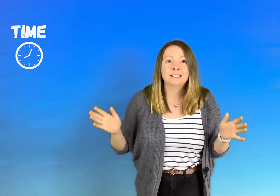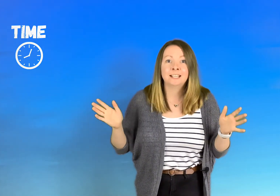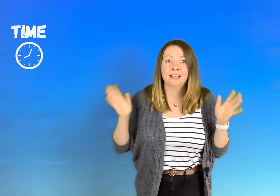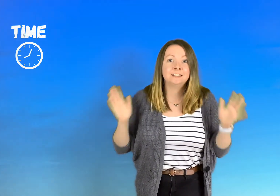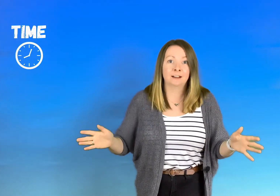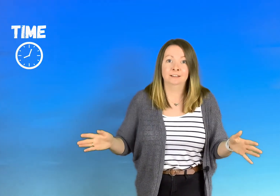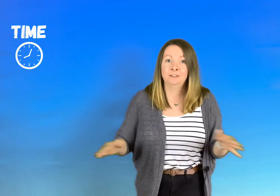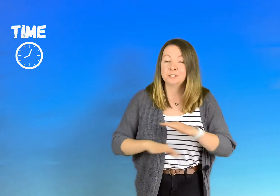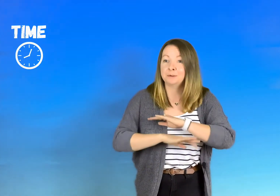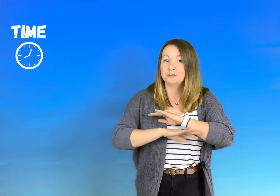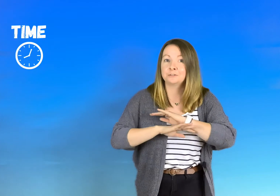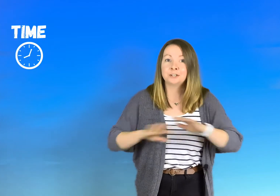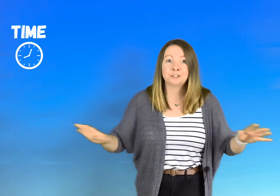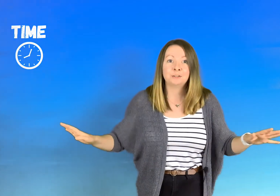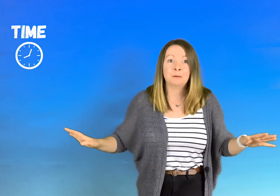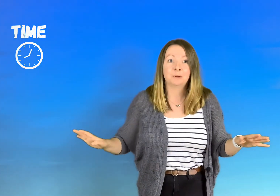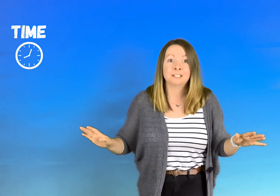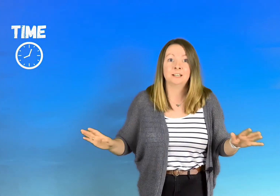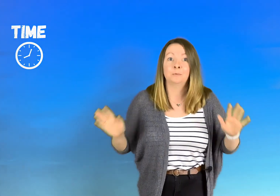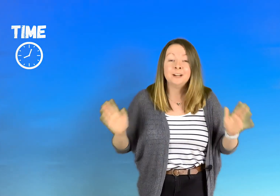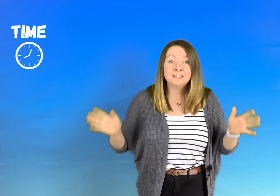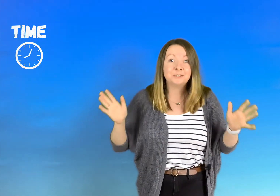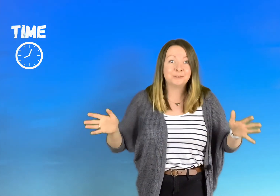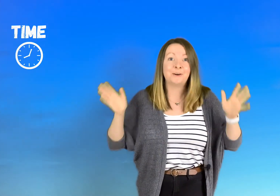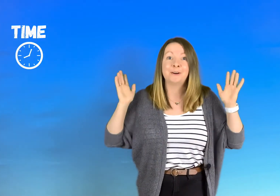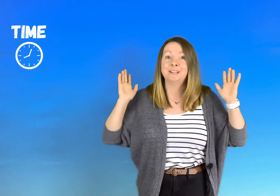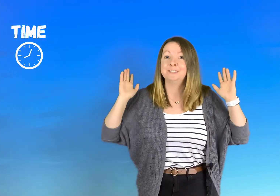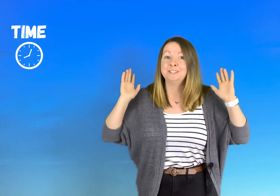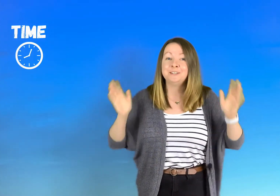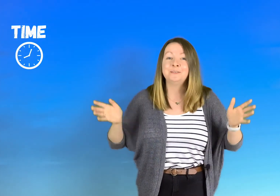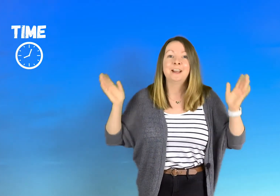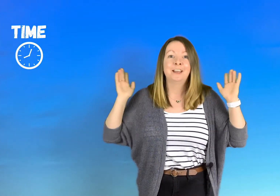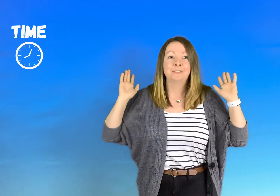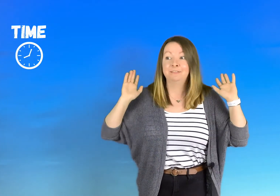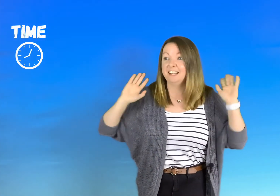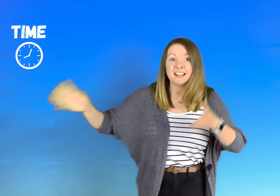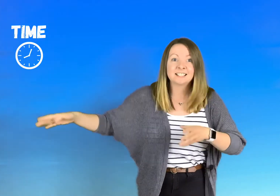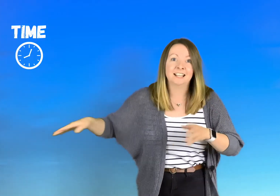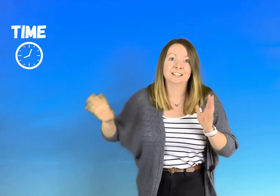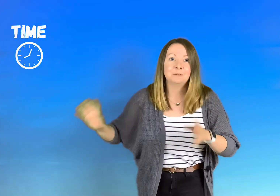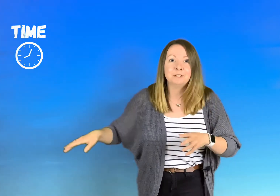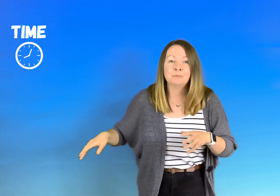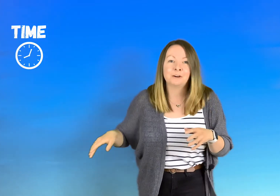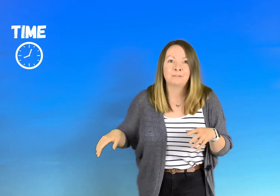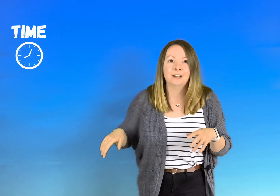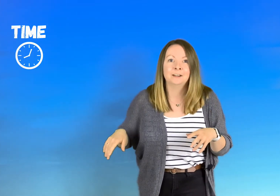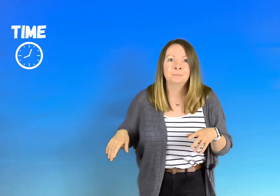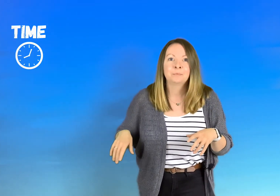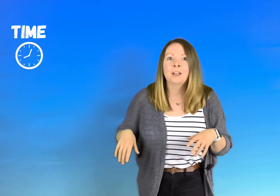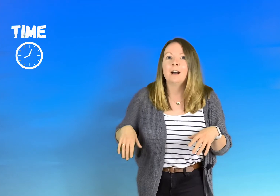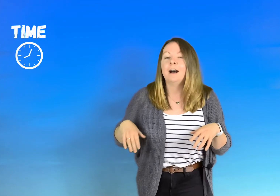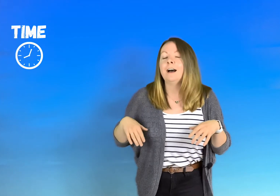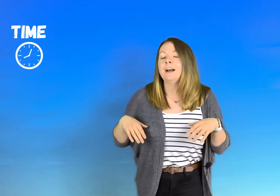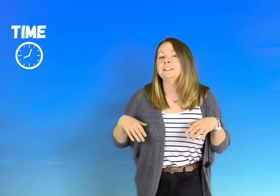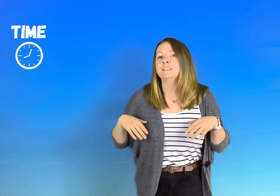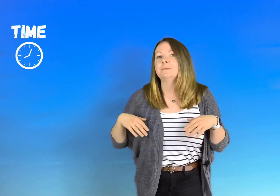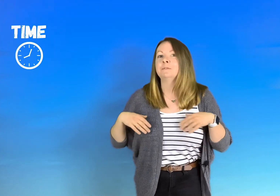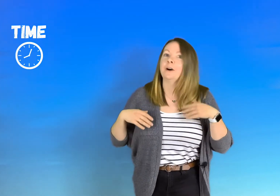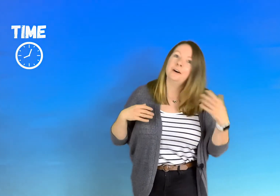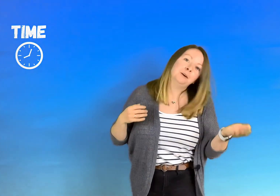to get it done they just wanted to rush through it because they are wanting to go on and do the next thing something more fun and then we've got other